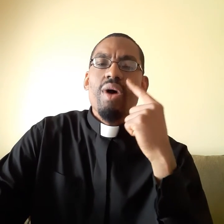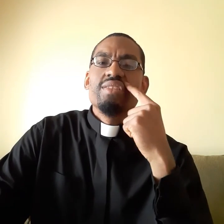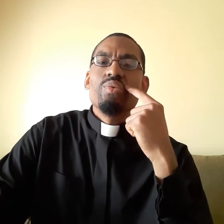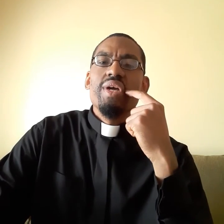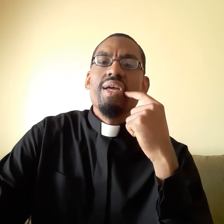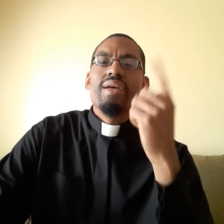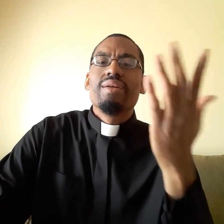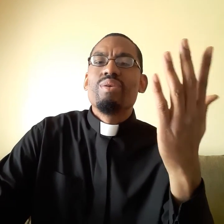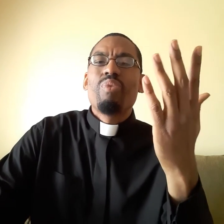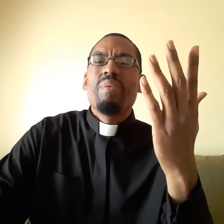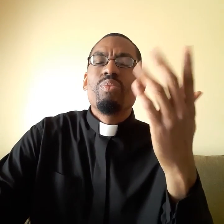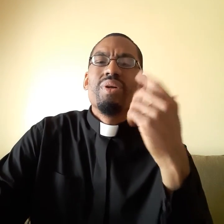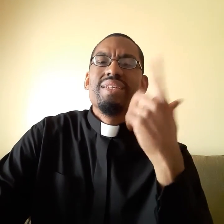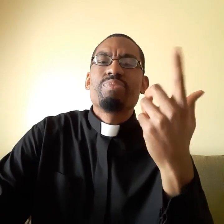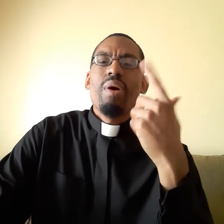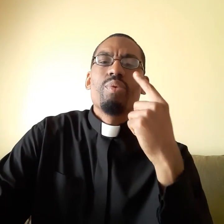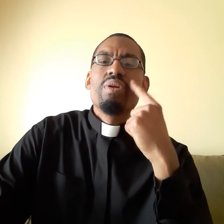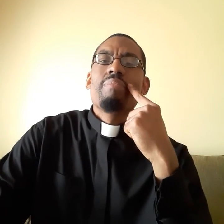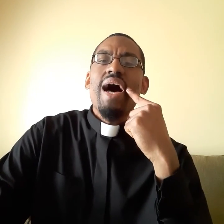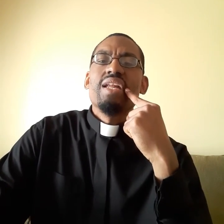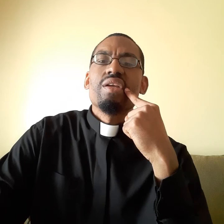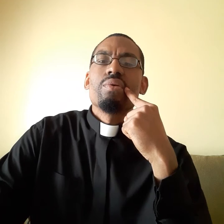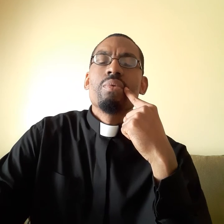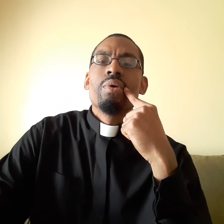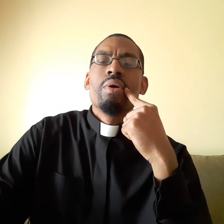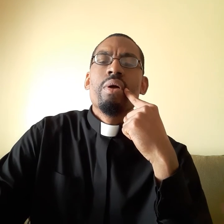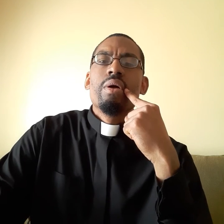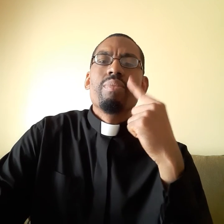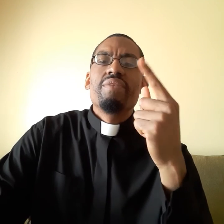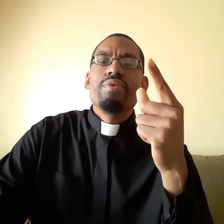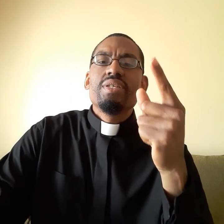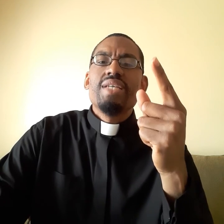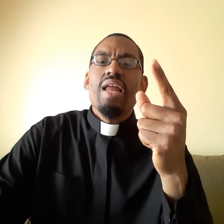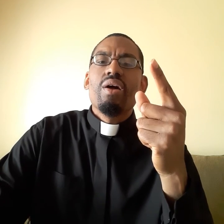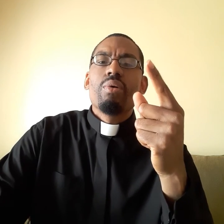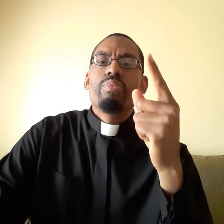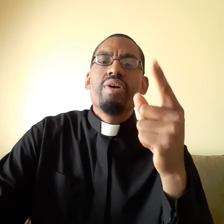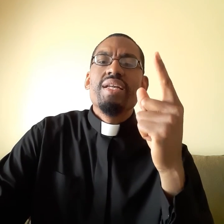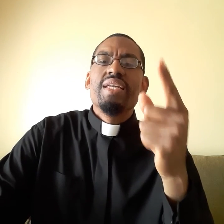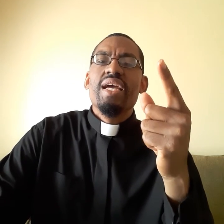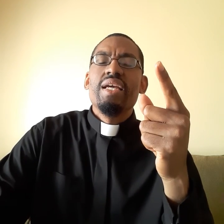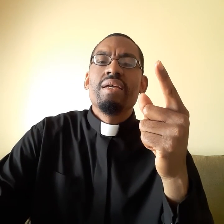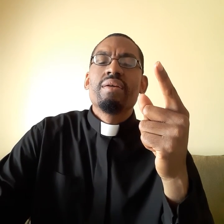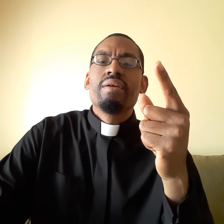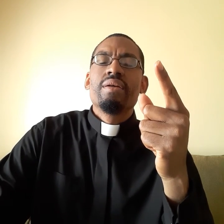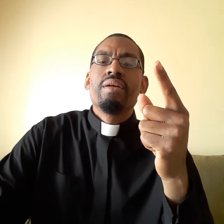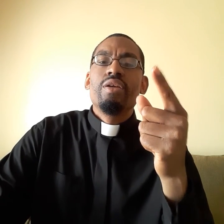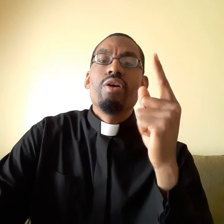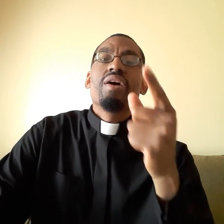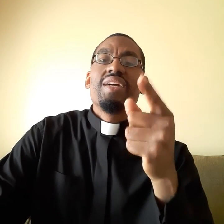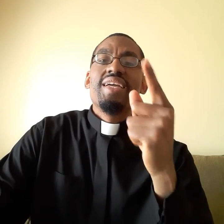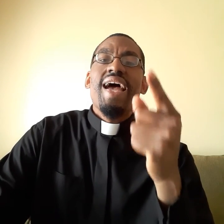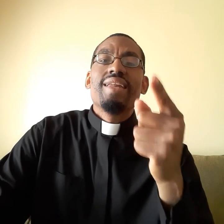once a week, you probably would, this probably wouldn't matter to you. But if you as a child of God who's praying daily, you're going to get